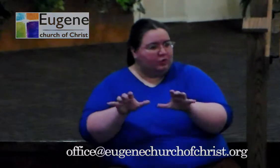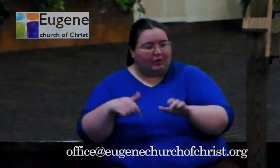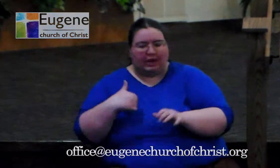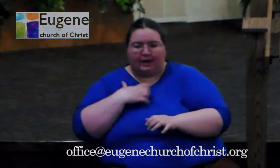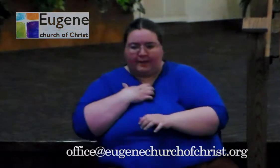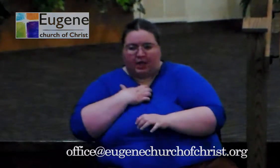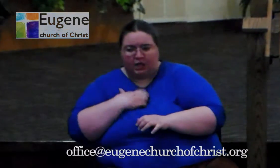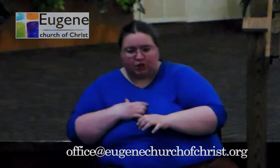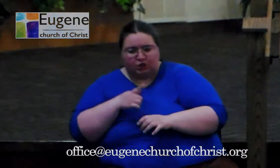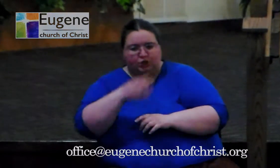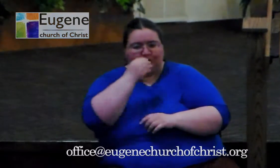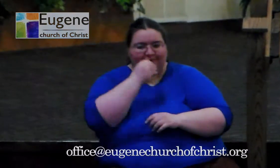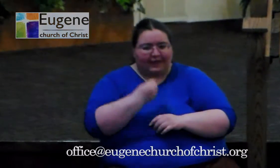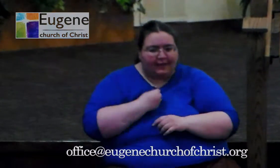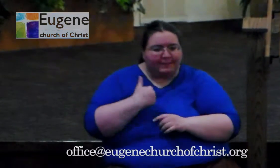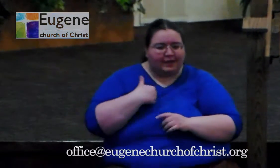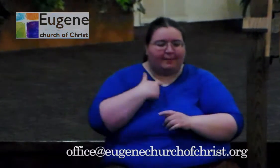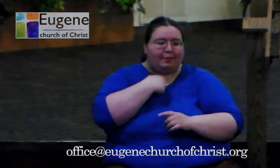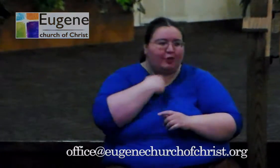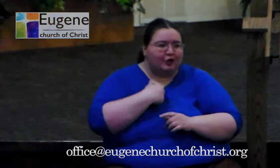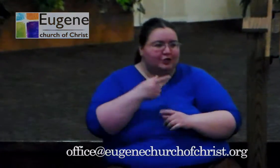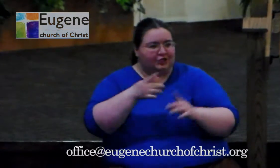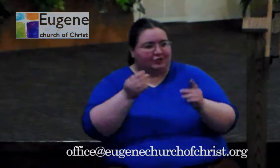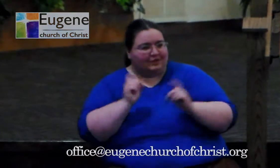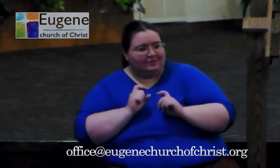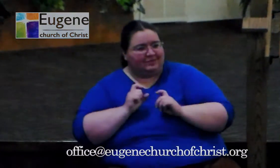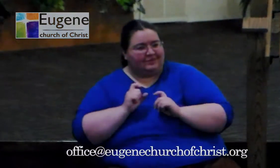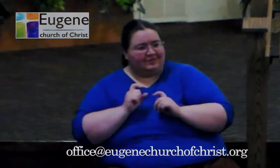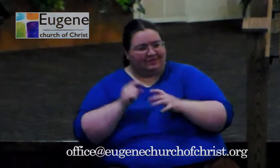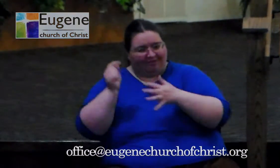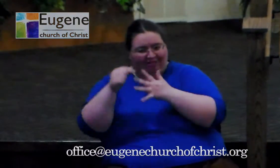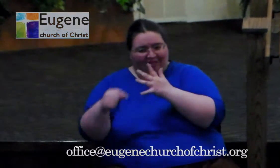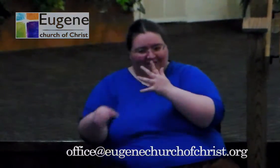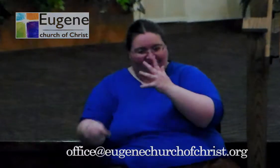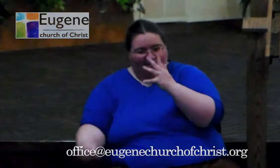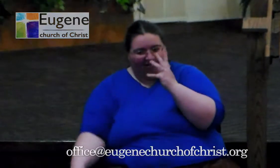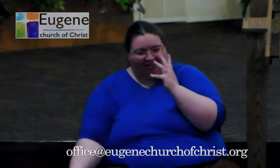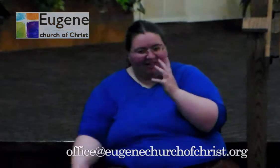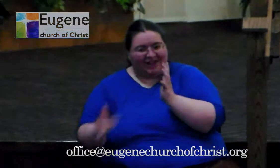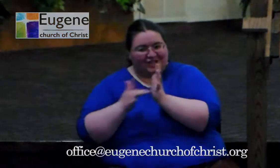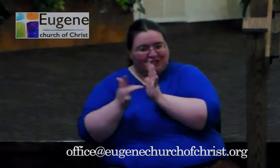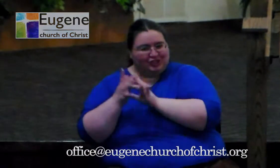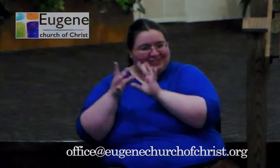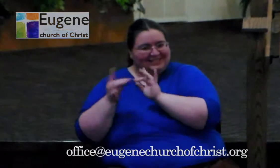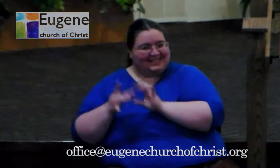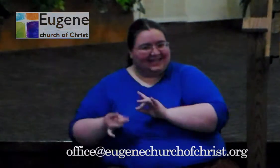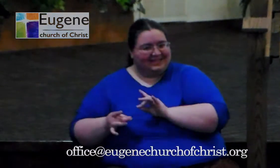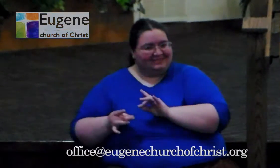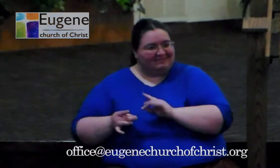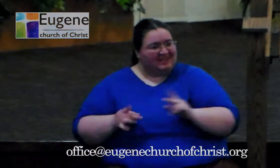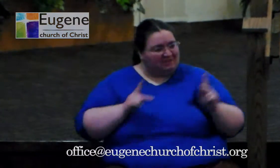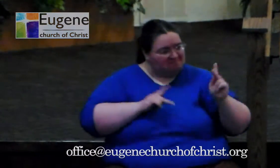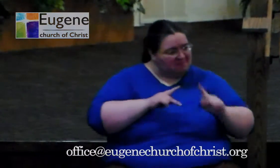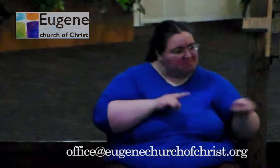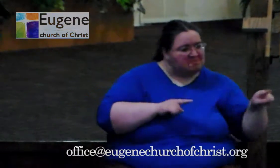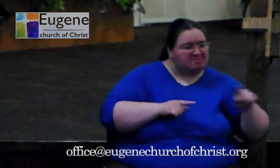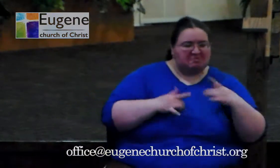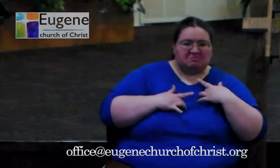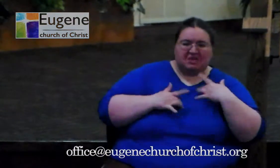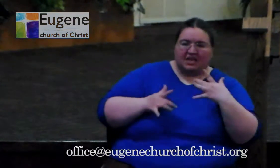all of these things that Jesus said, they're actually parts of the story that people kind of tend to latch onto and might even be surprised to find